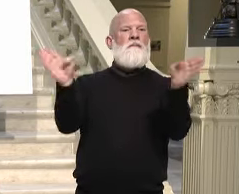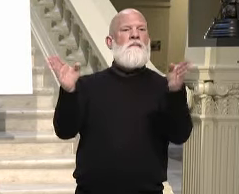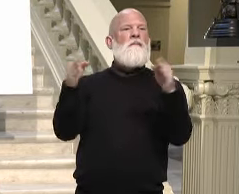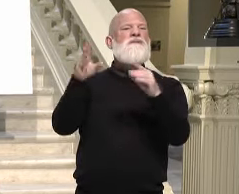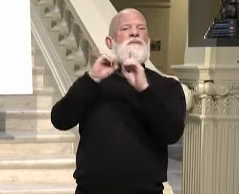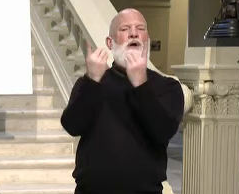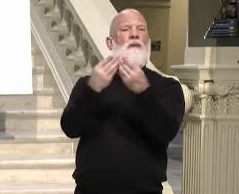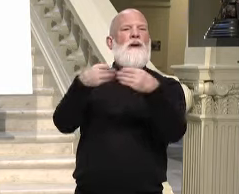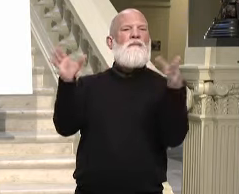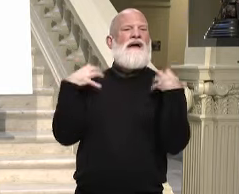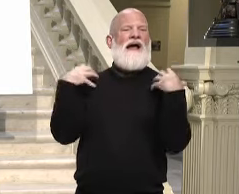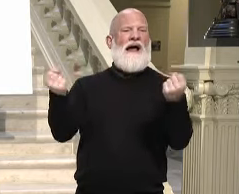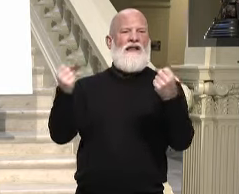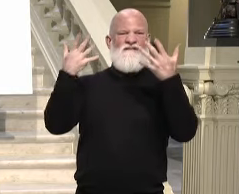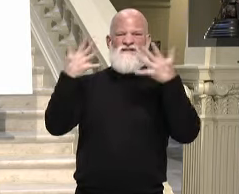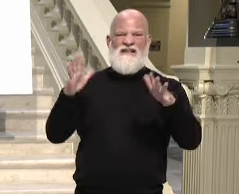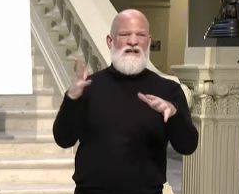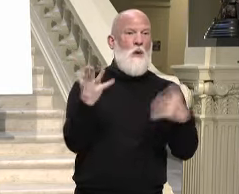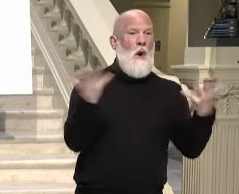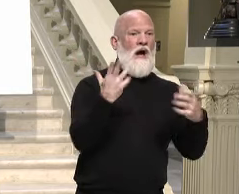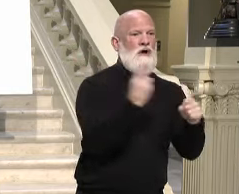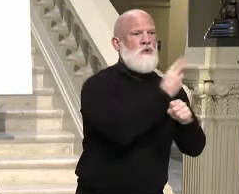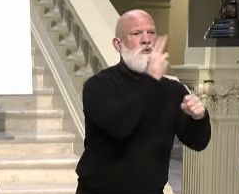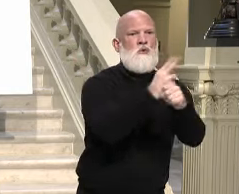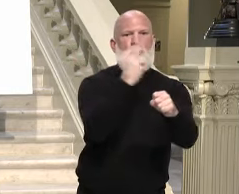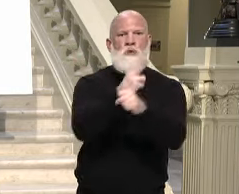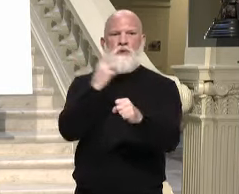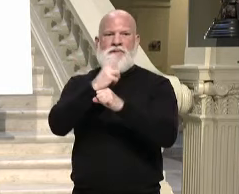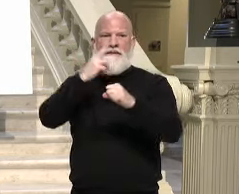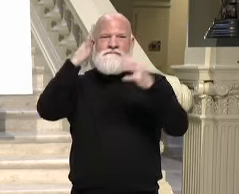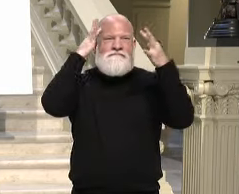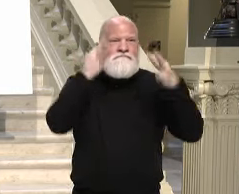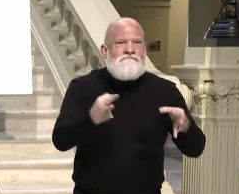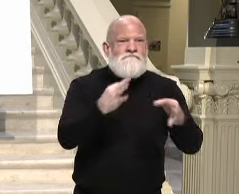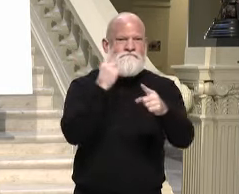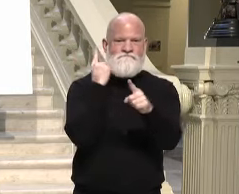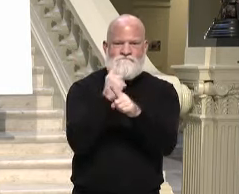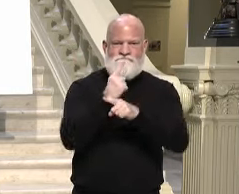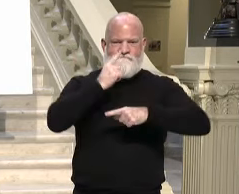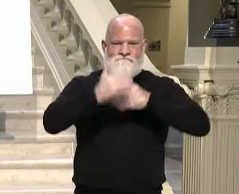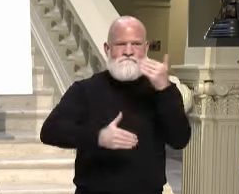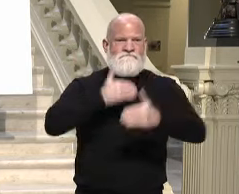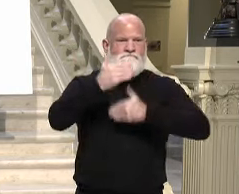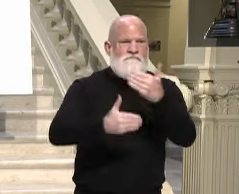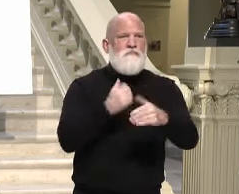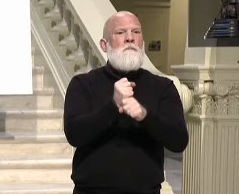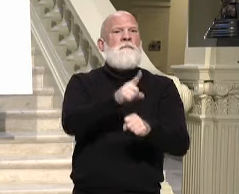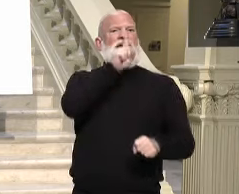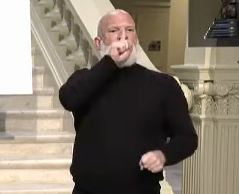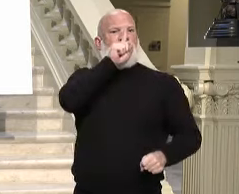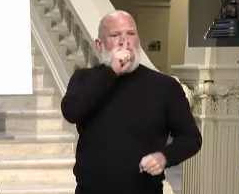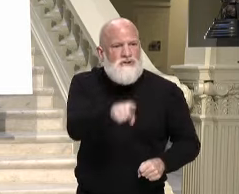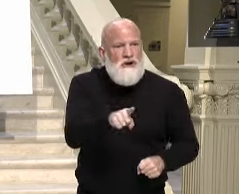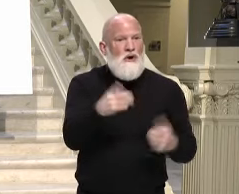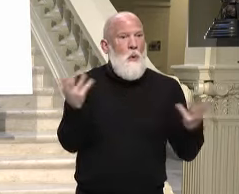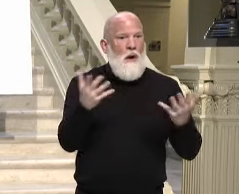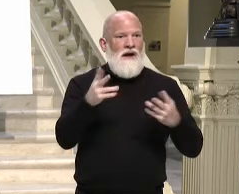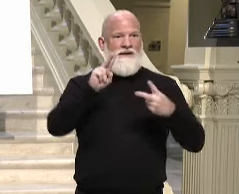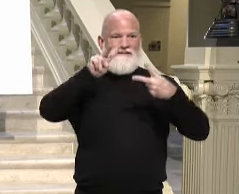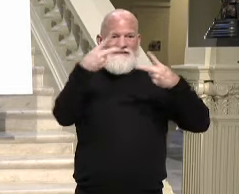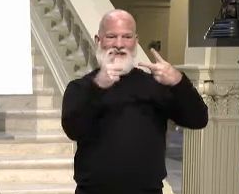our first dose allocation last week as second doses to ensure Georgians who had gotten their first shot